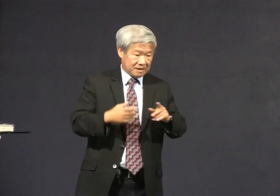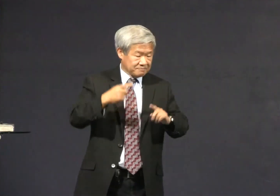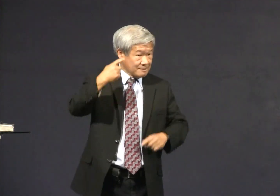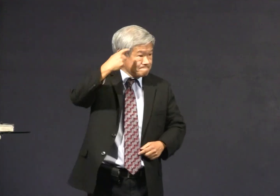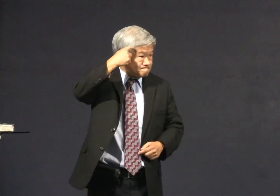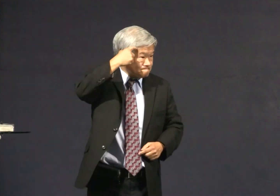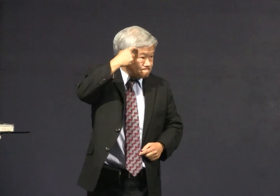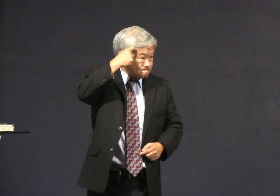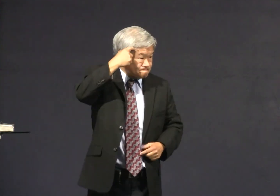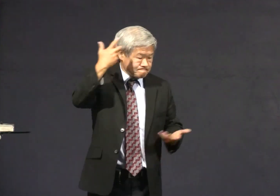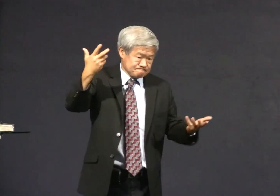evil.